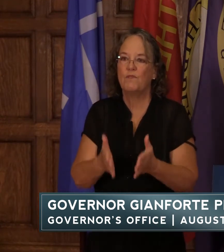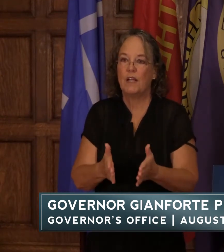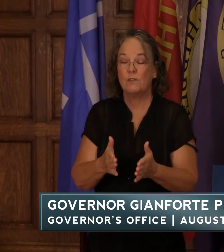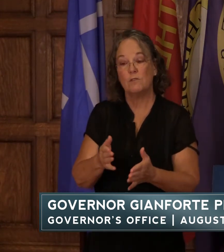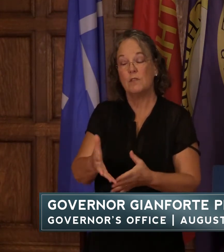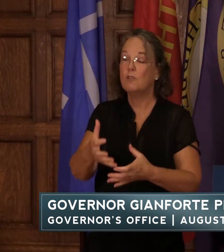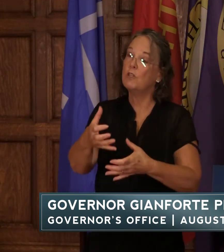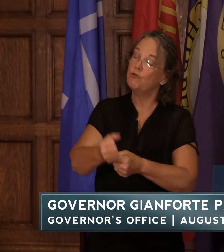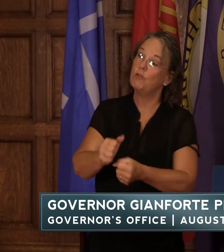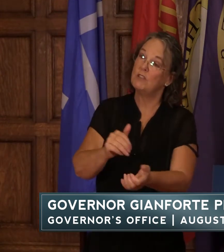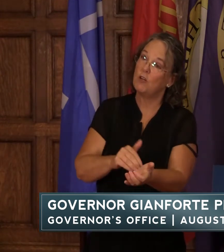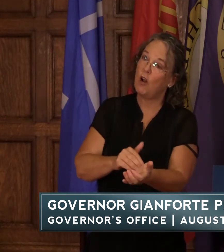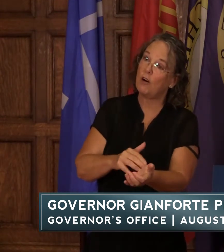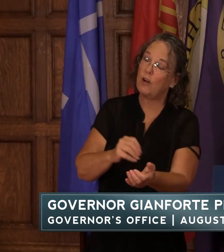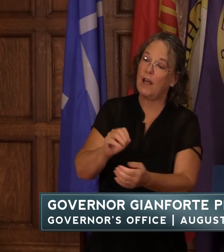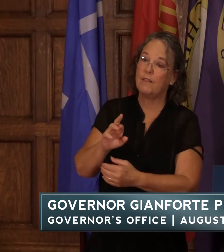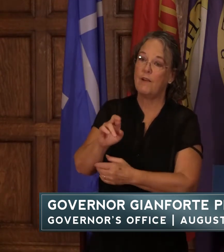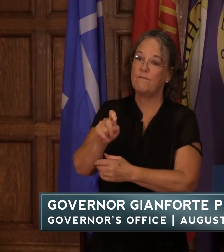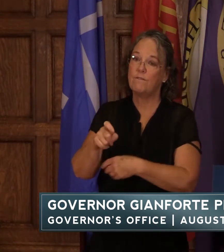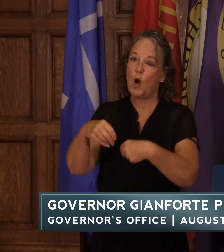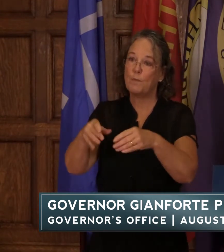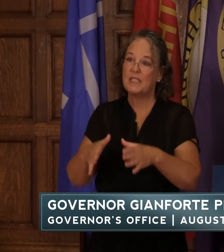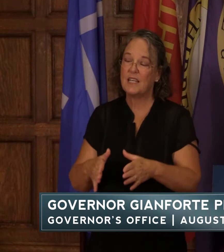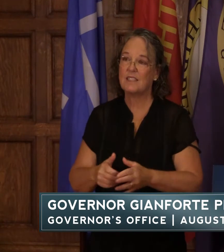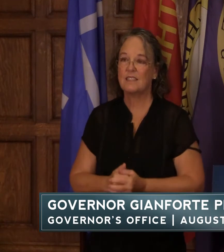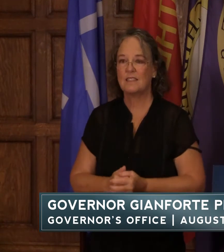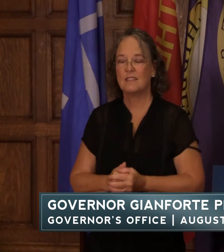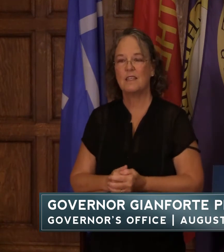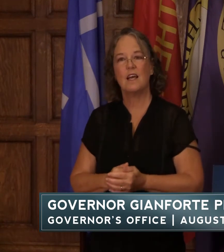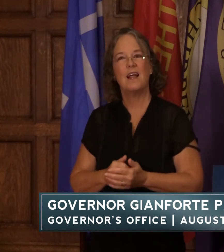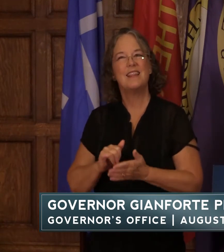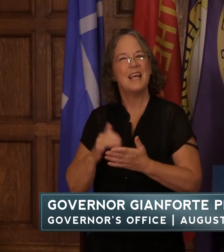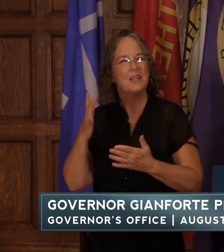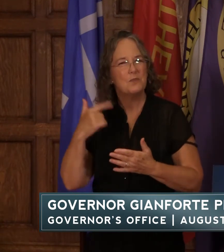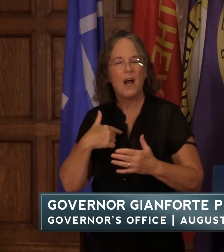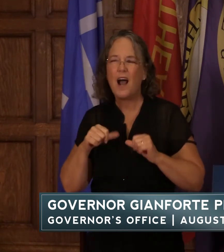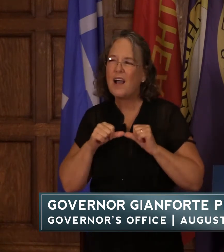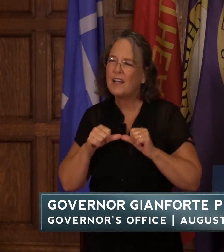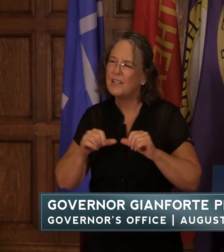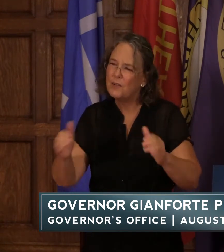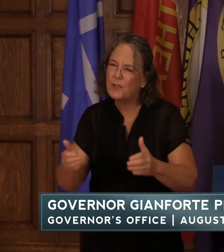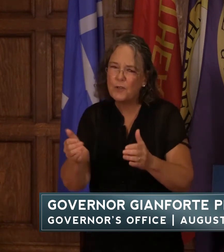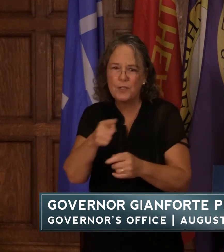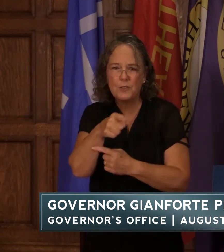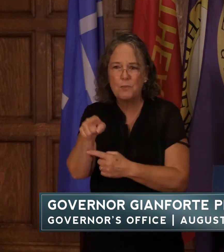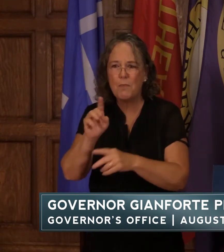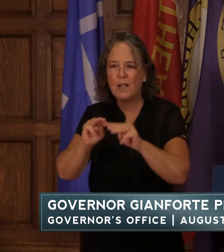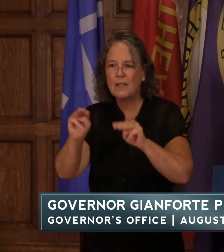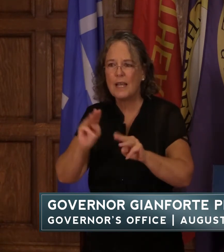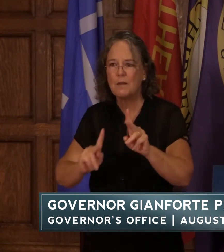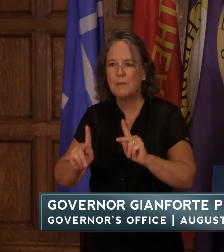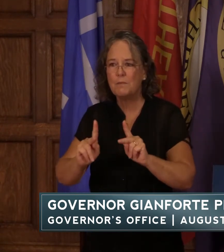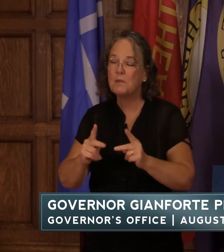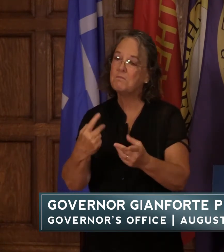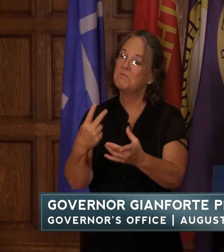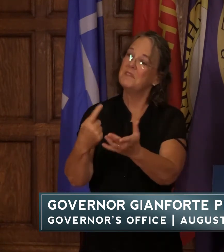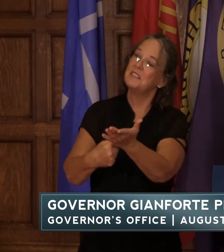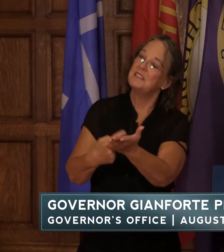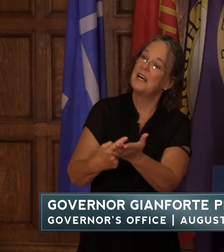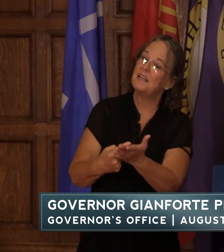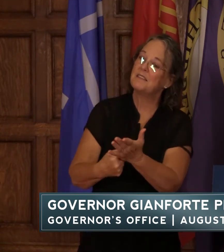and their pharmacist that's why i continue to encourage montanans to talk with them about getting vaccinated